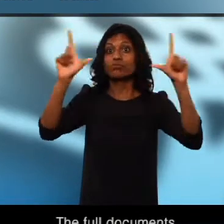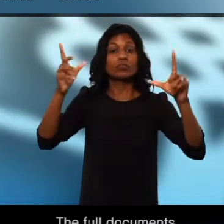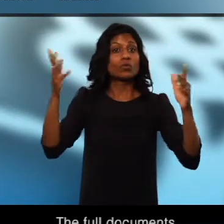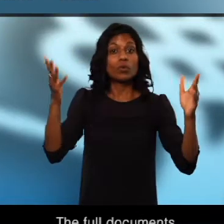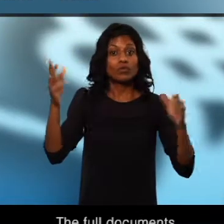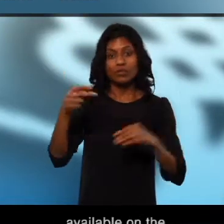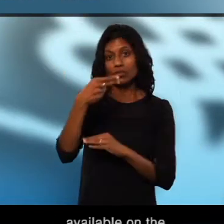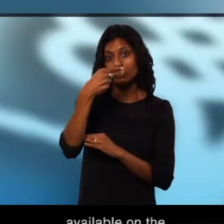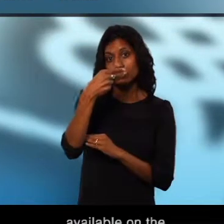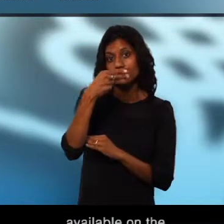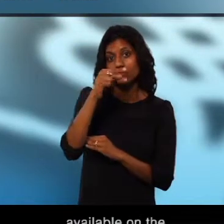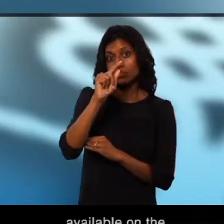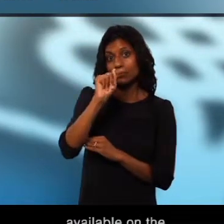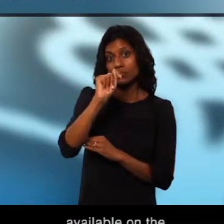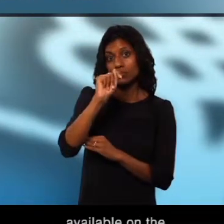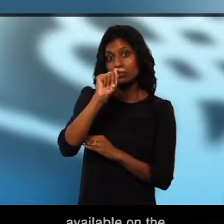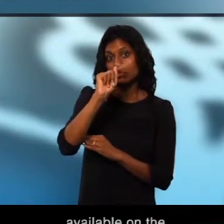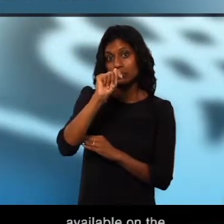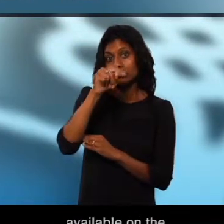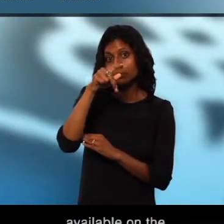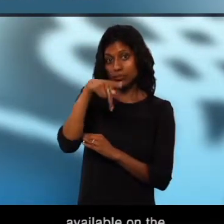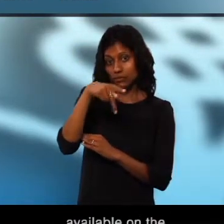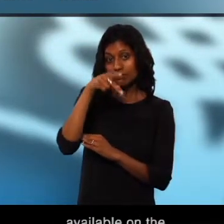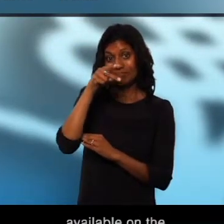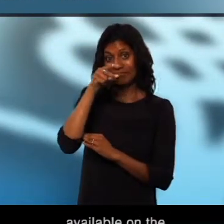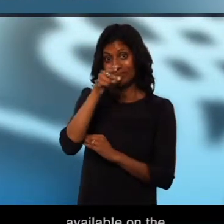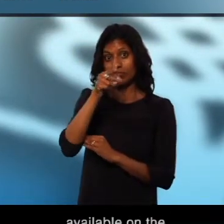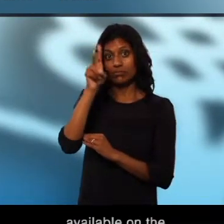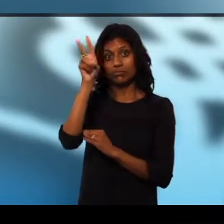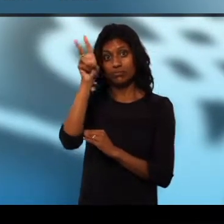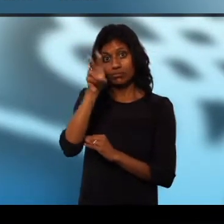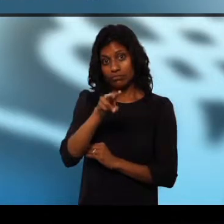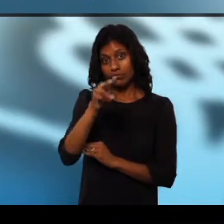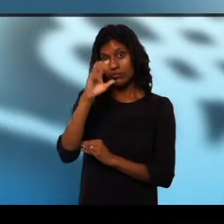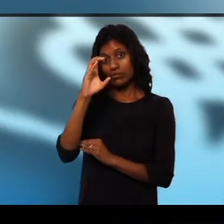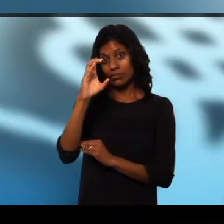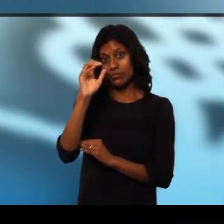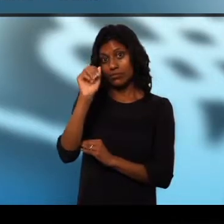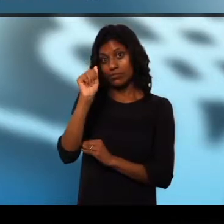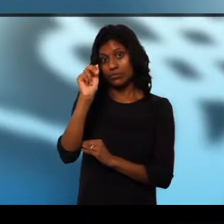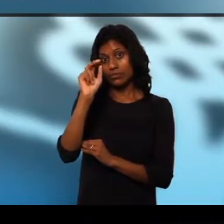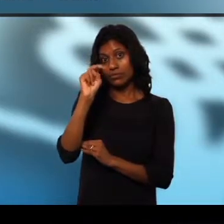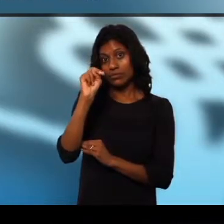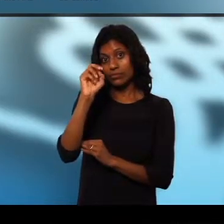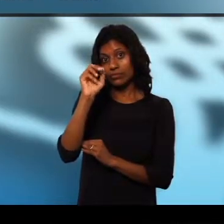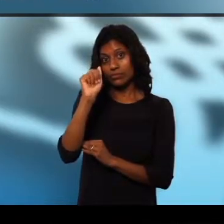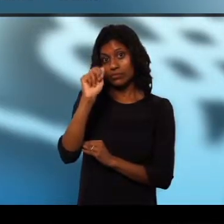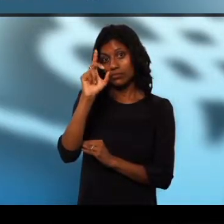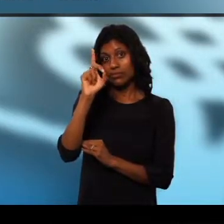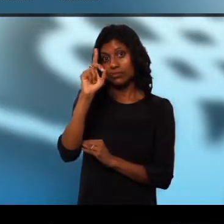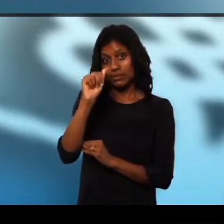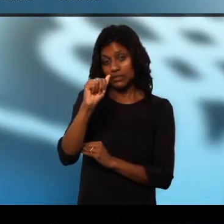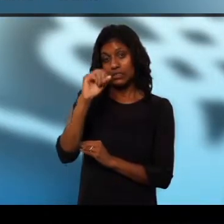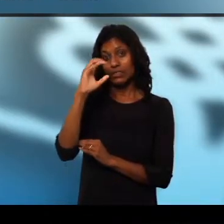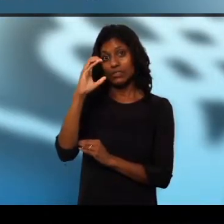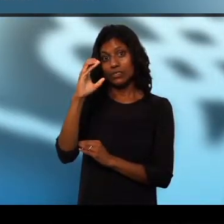programs are available on the Equity Office's webpage, http, colon, forward slash, forward slash,